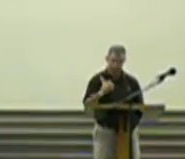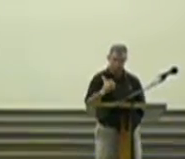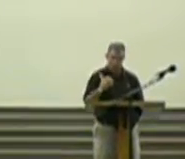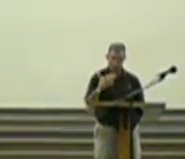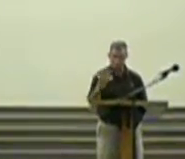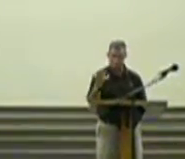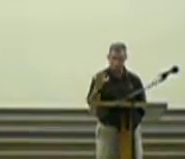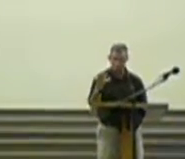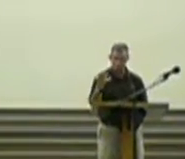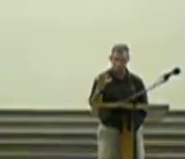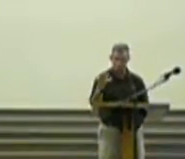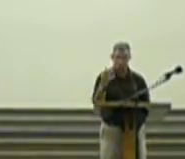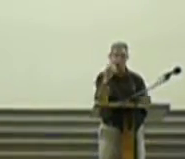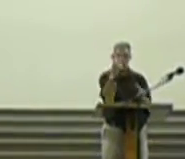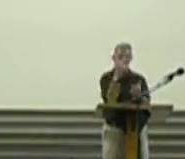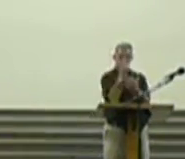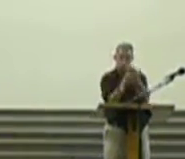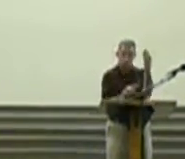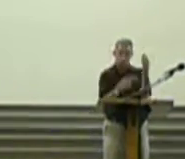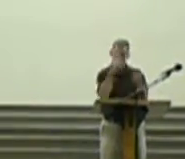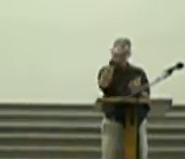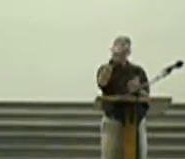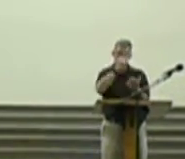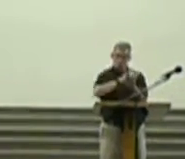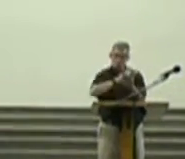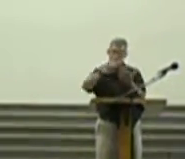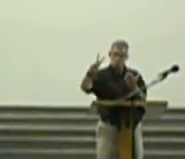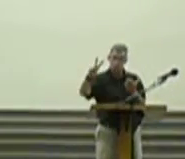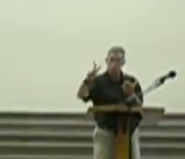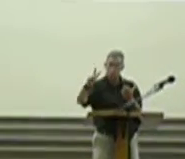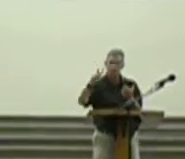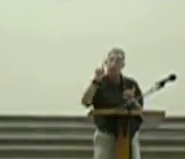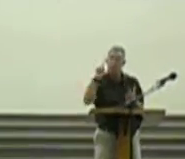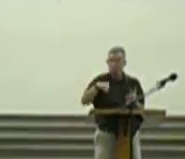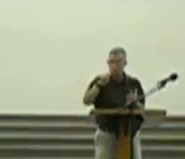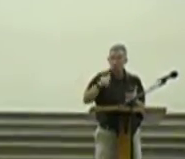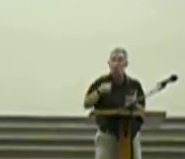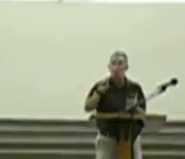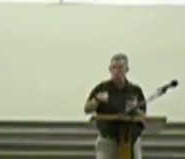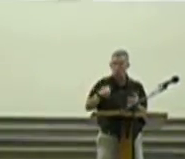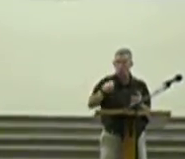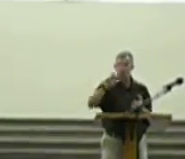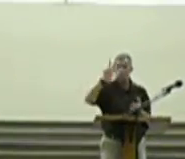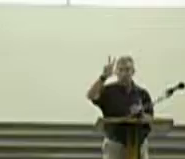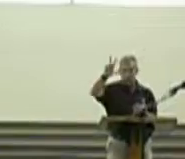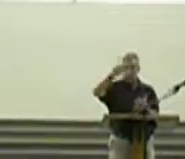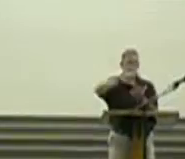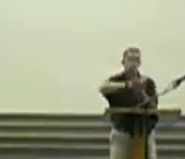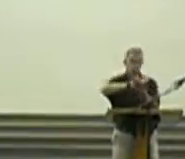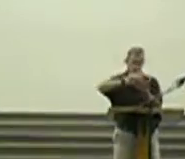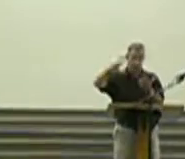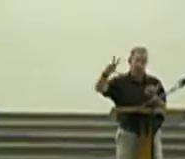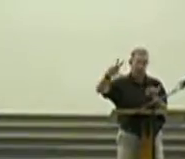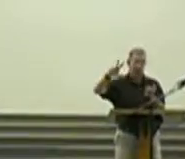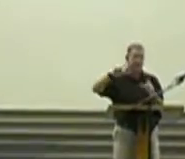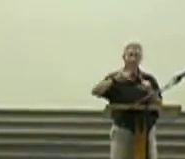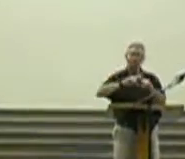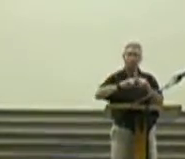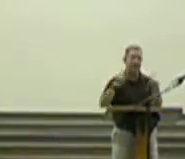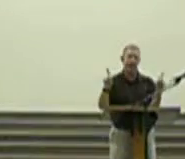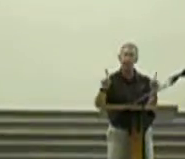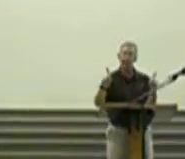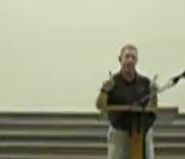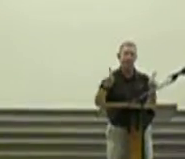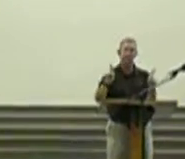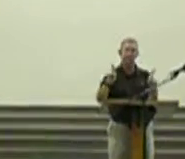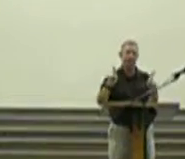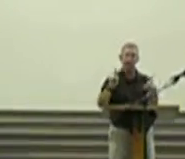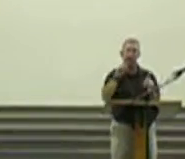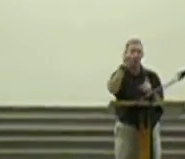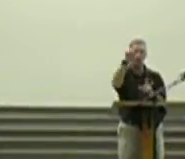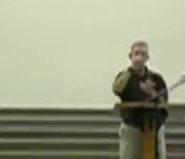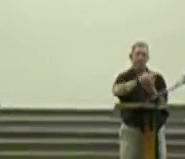We had, in the two weeks, okay, it should have been three, but